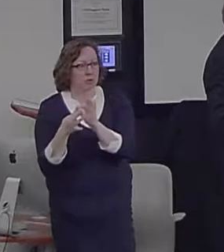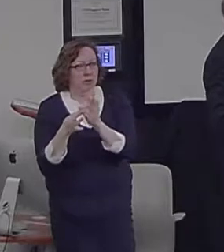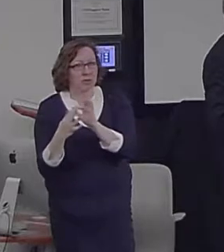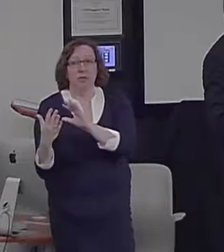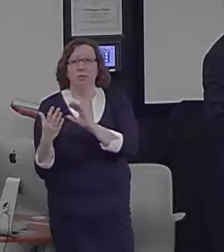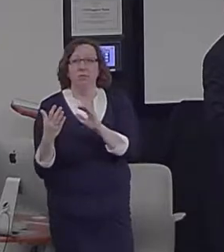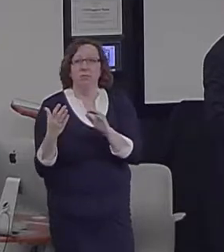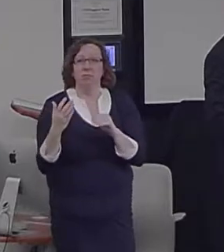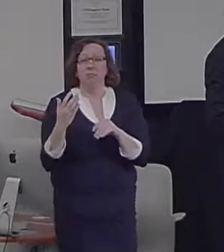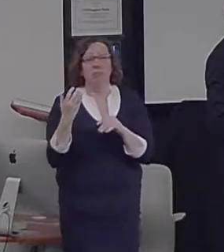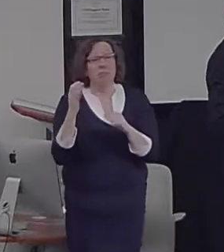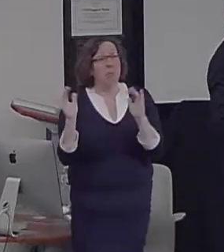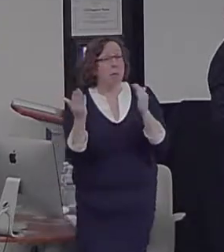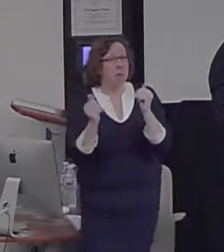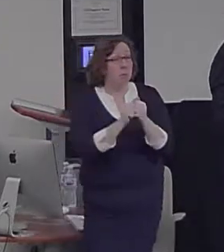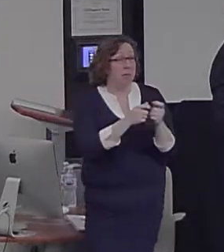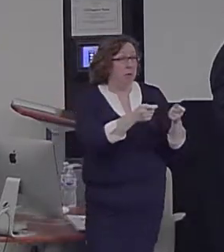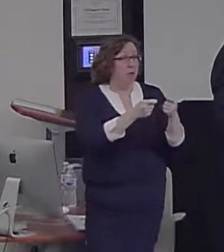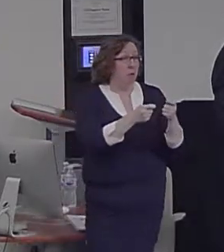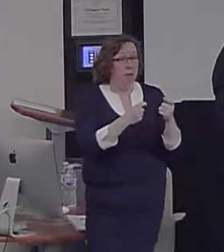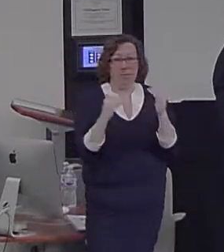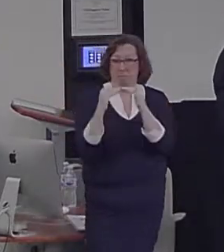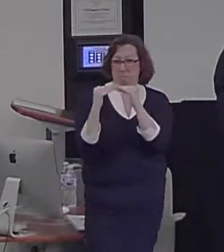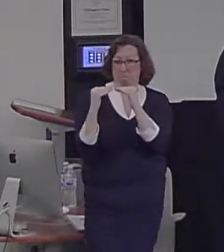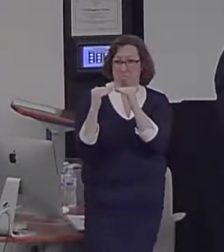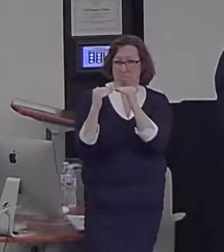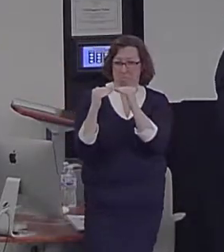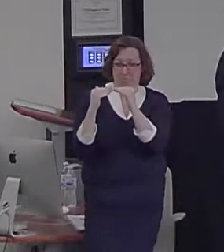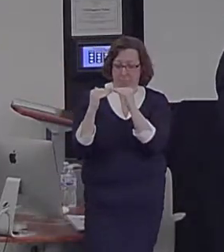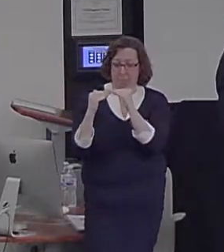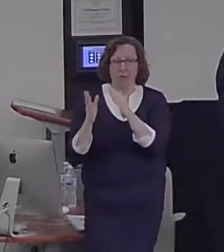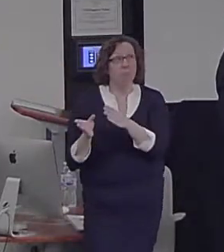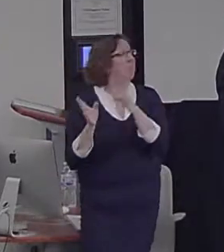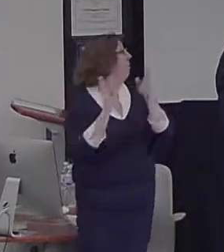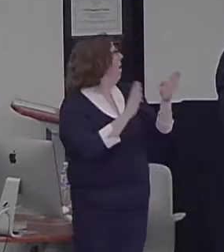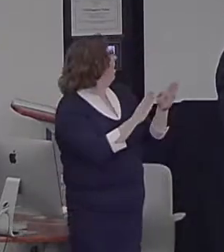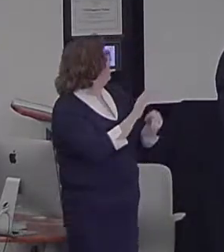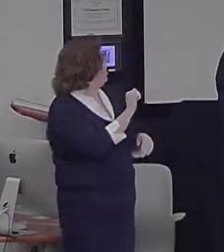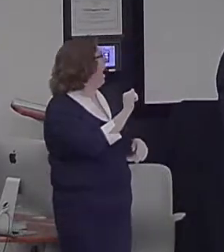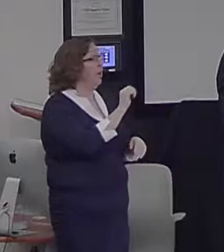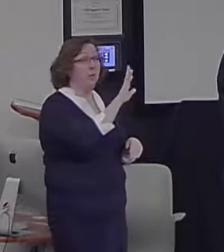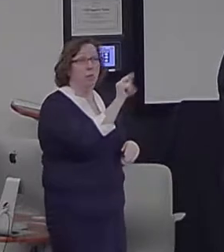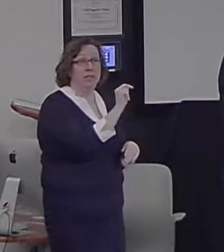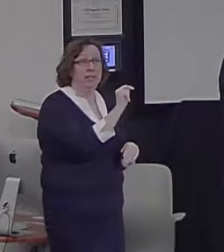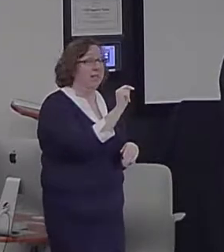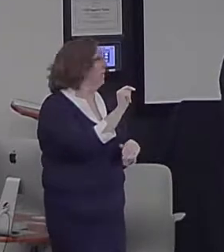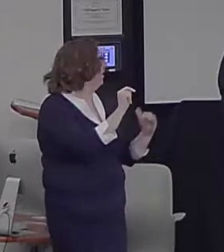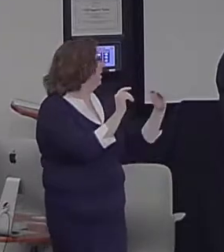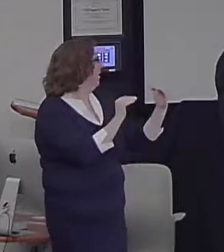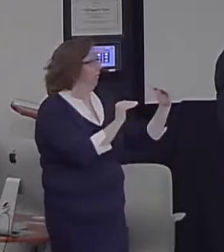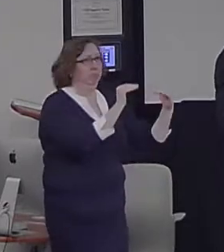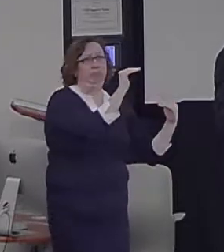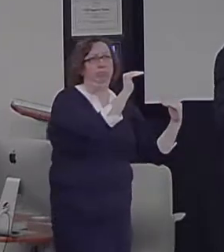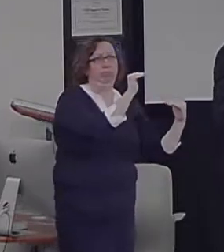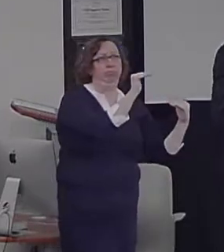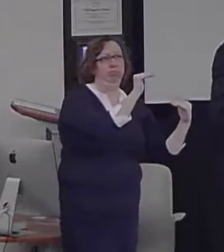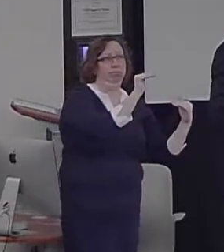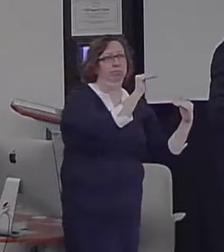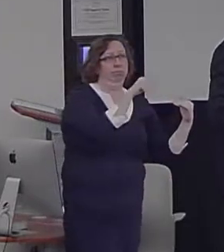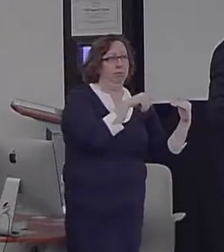impact performance on the AUT, what is known in the alternate, the AUT